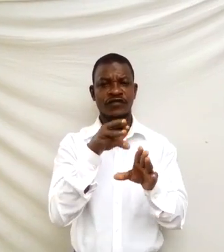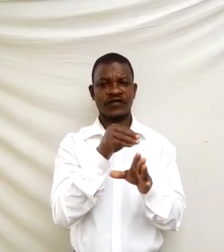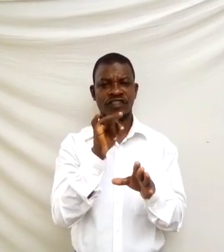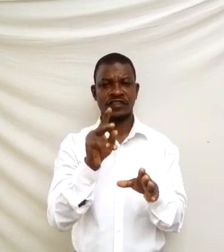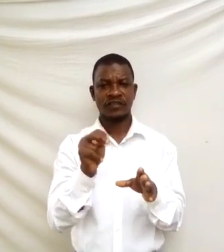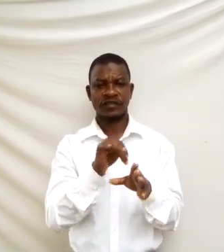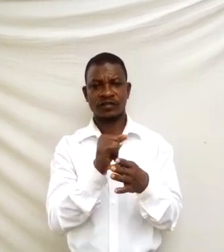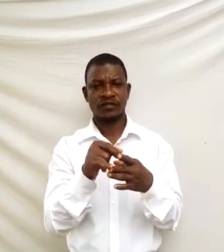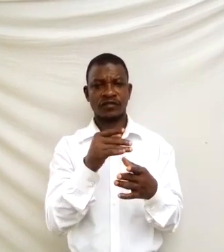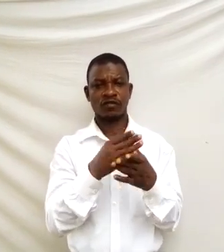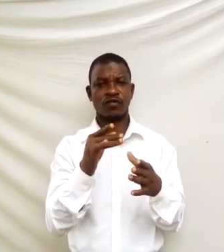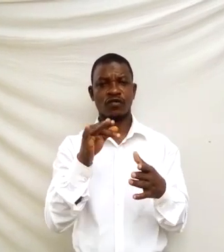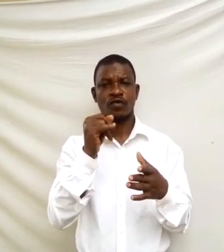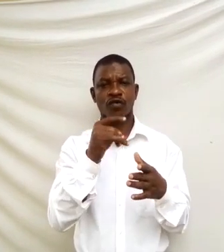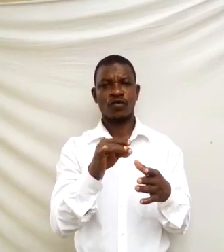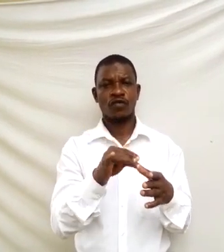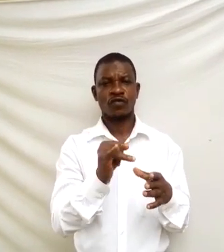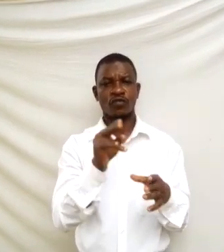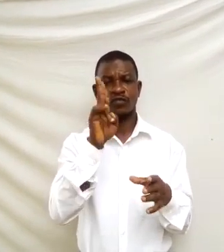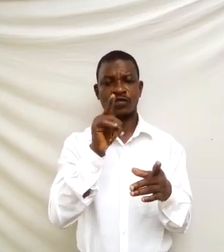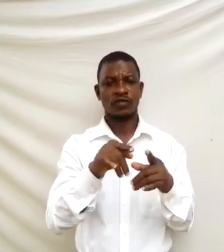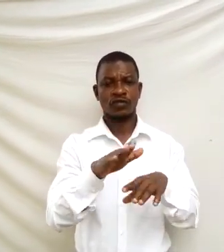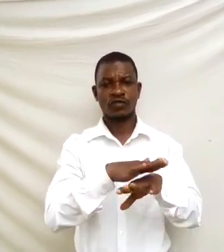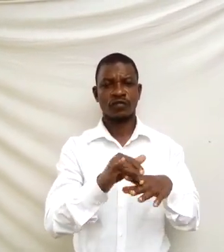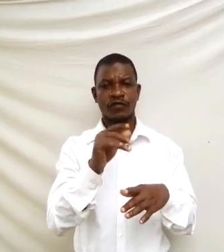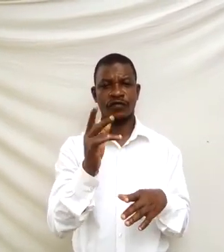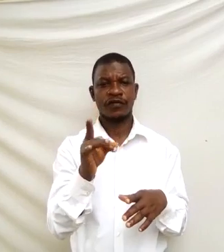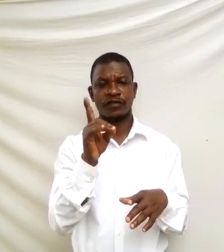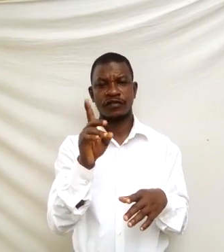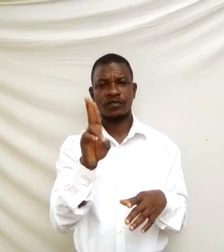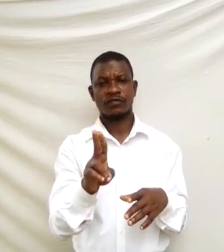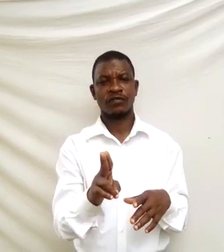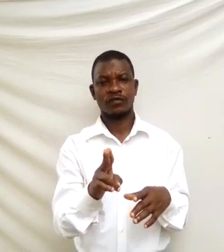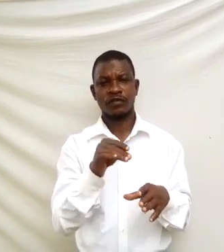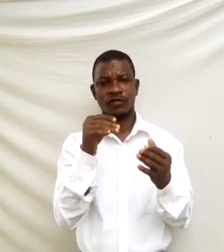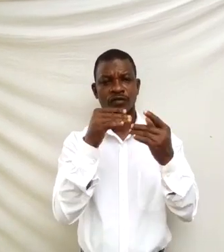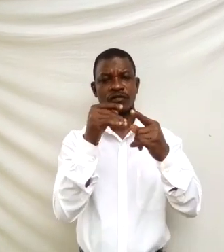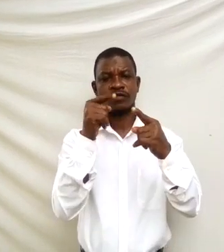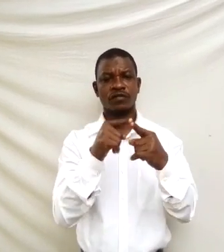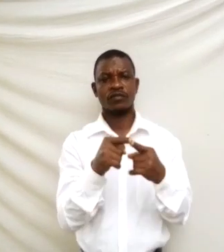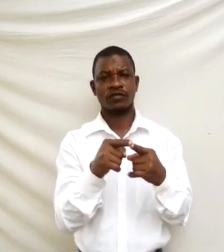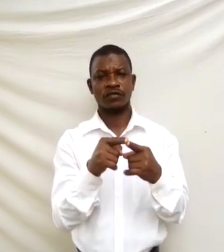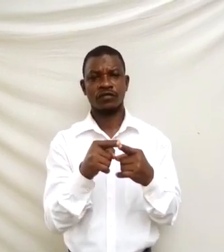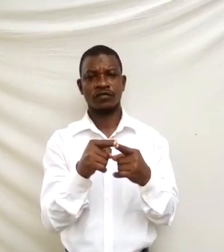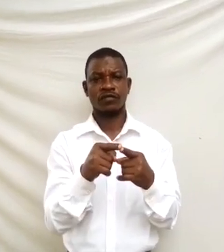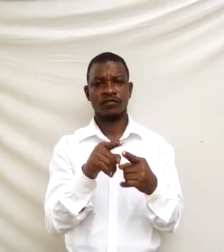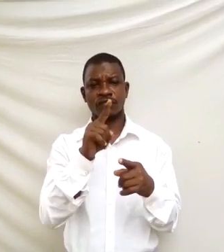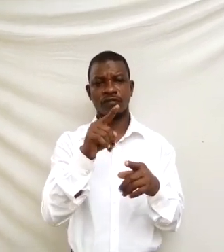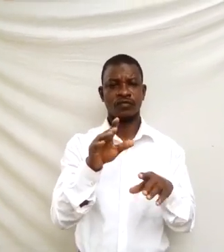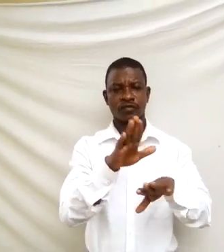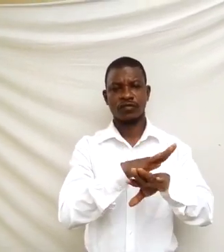u raised to power five du is equal to one over three